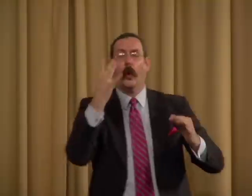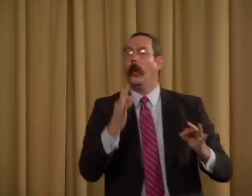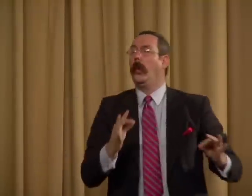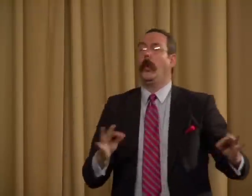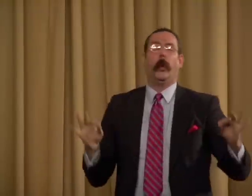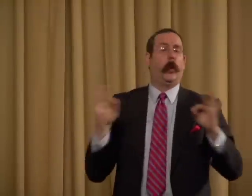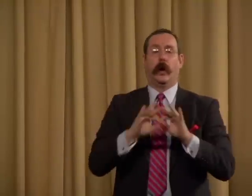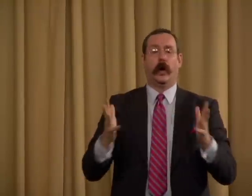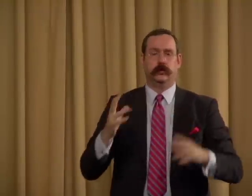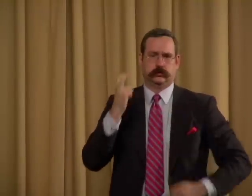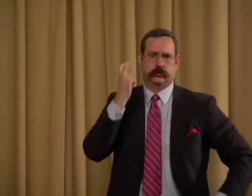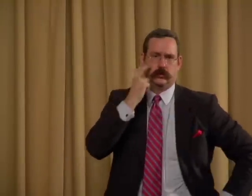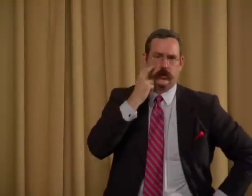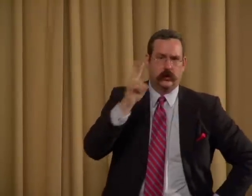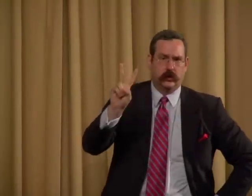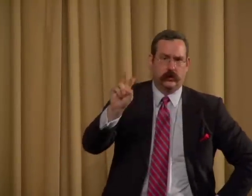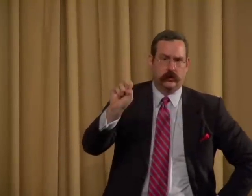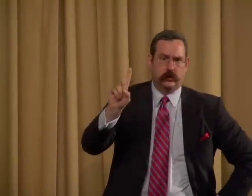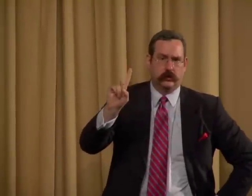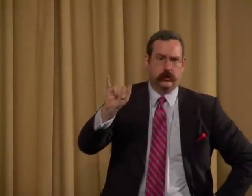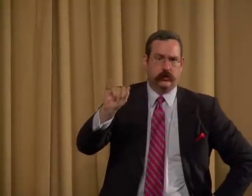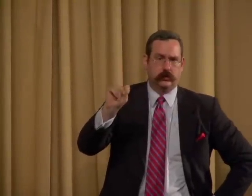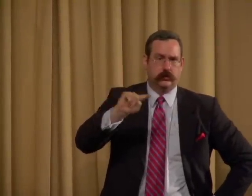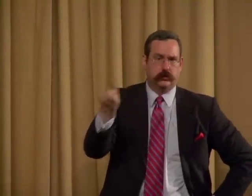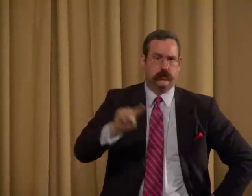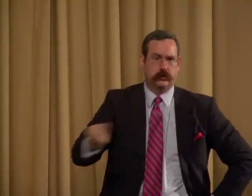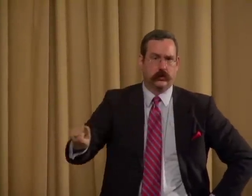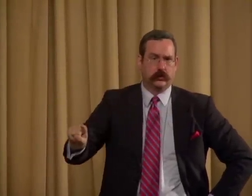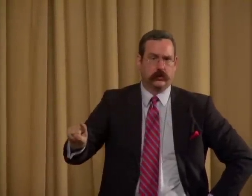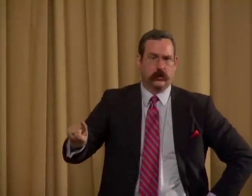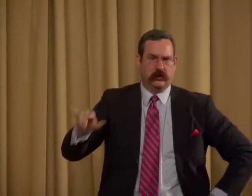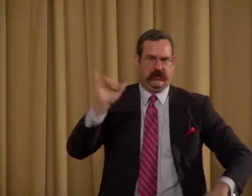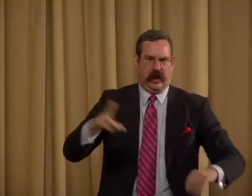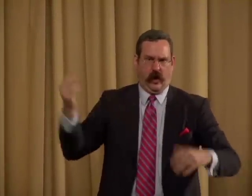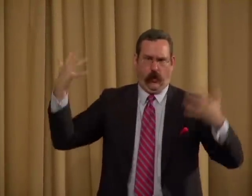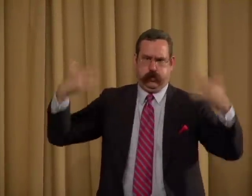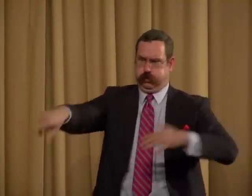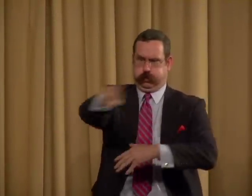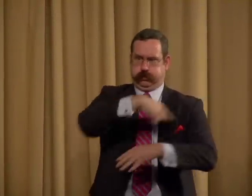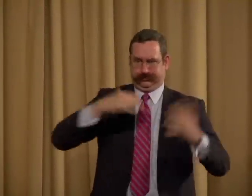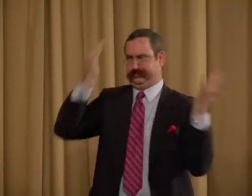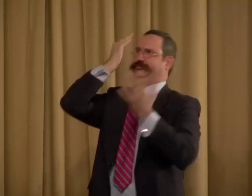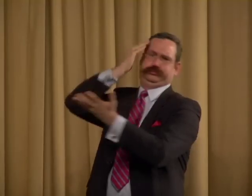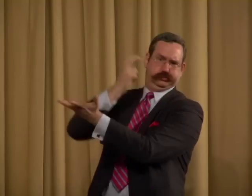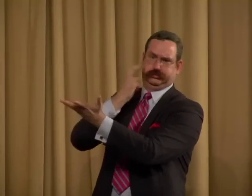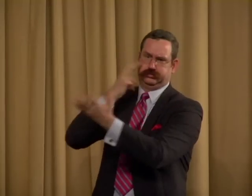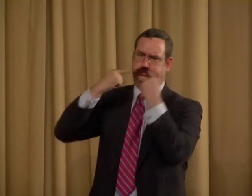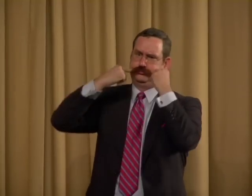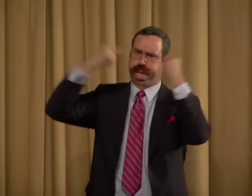Now, one critical thing, it's Vince,